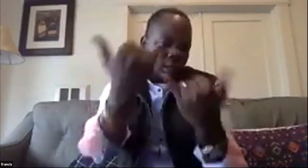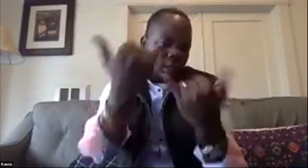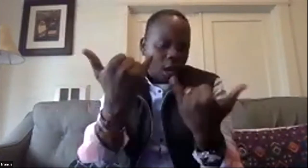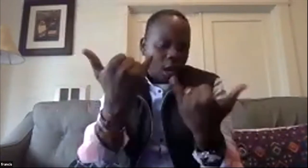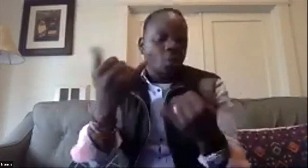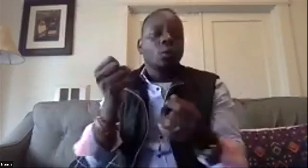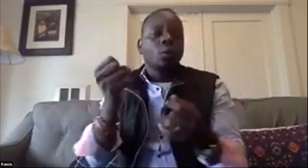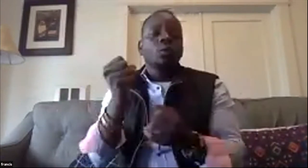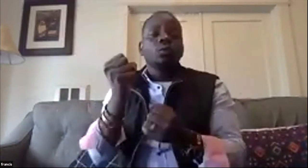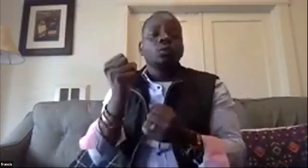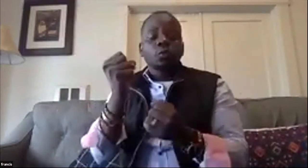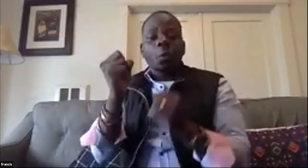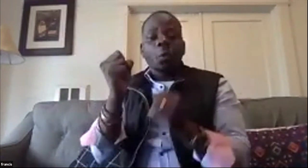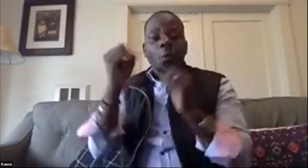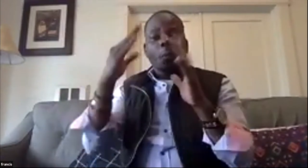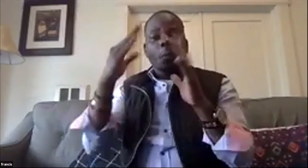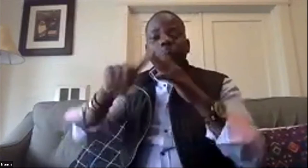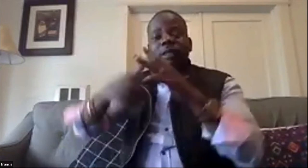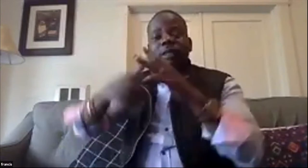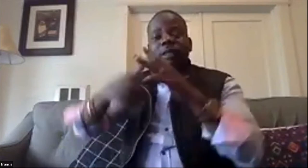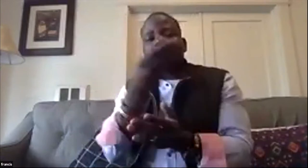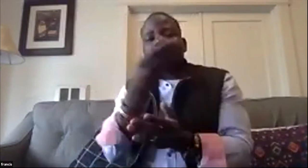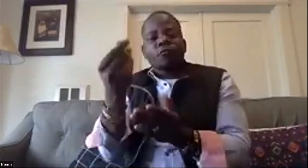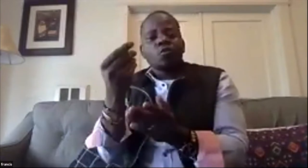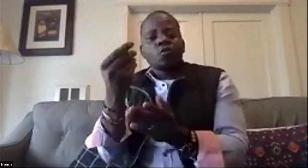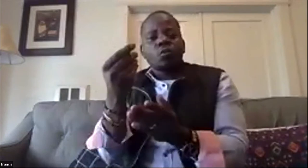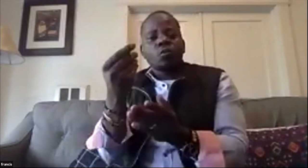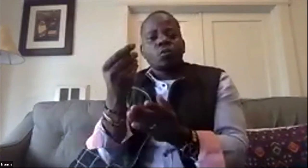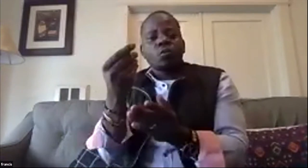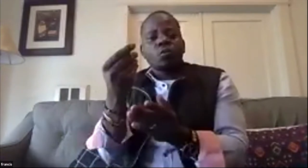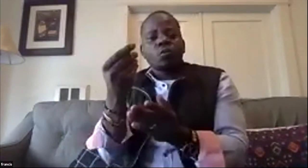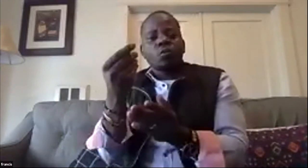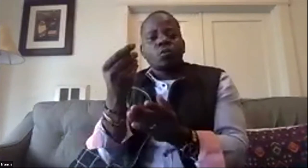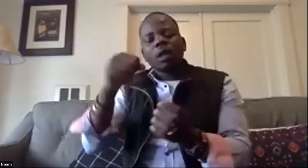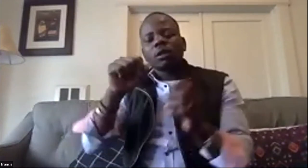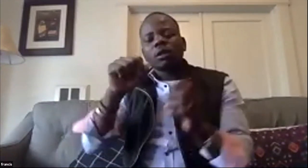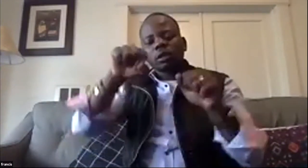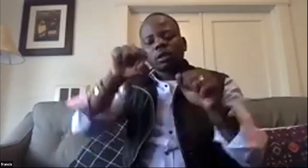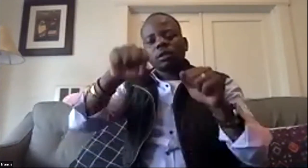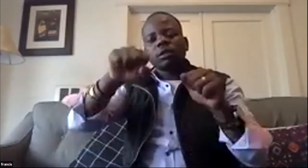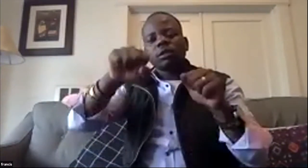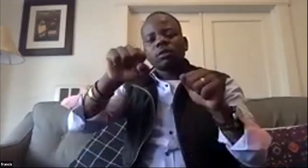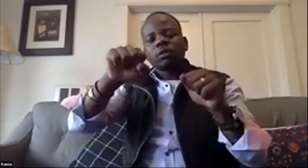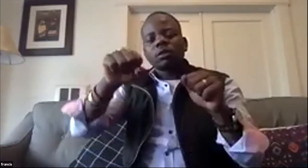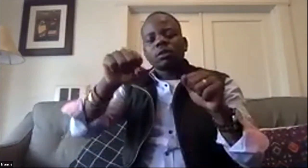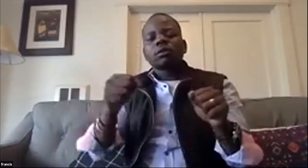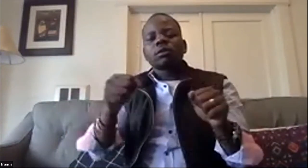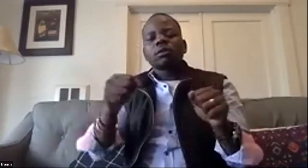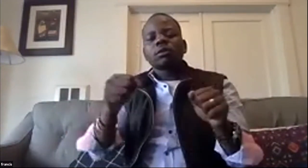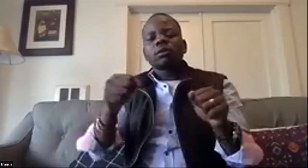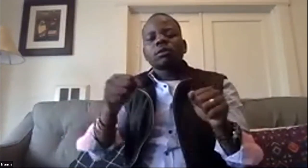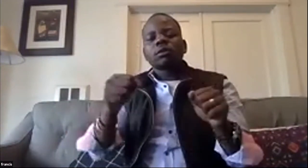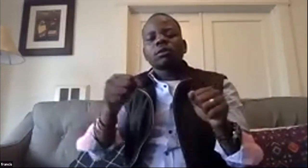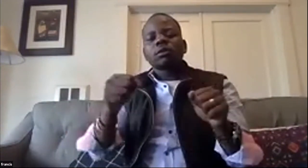two two two two small safe houses two small in different cities